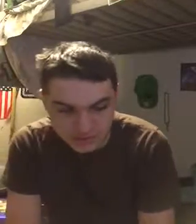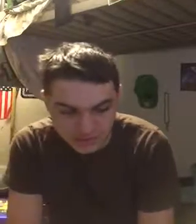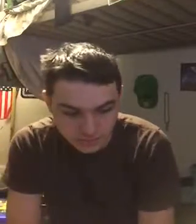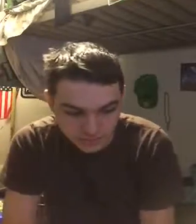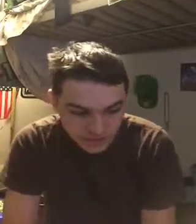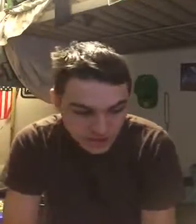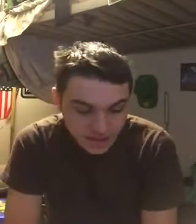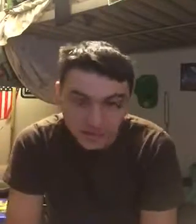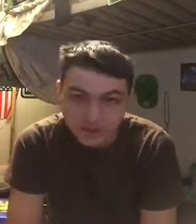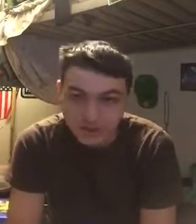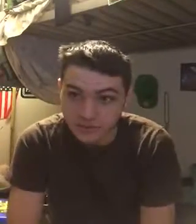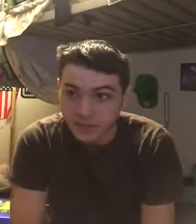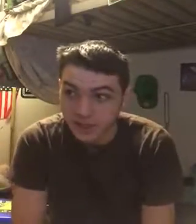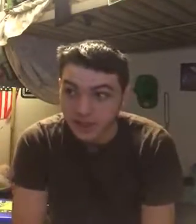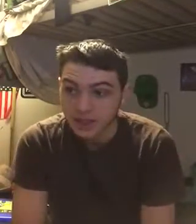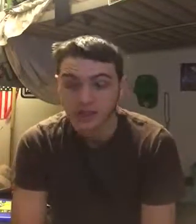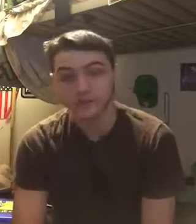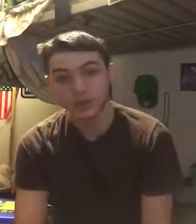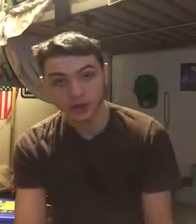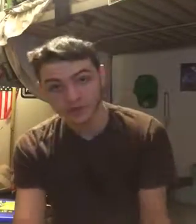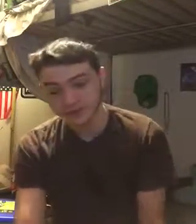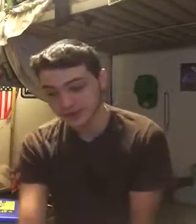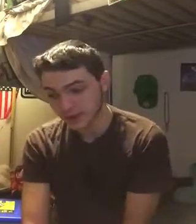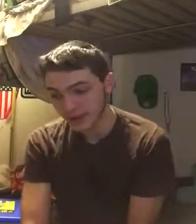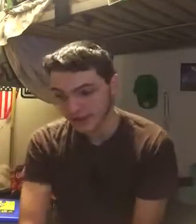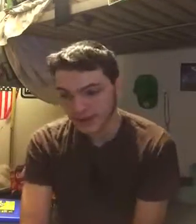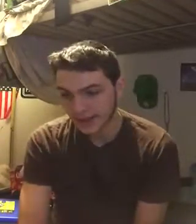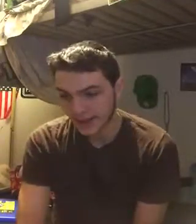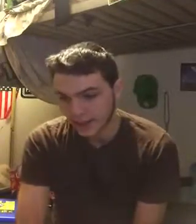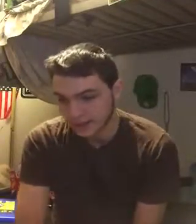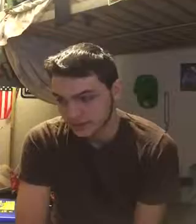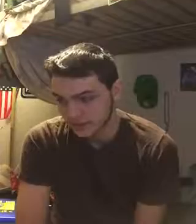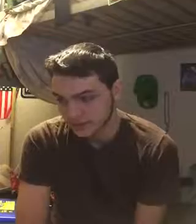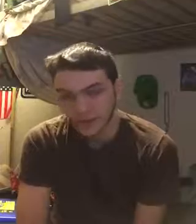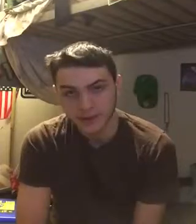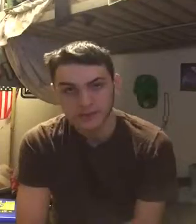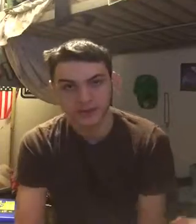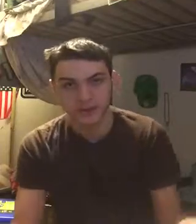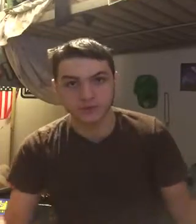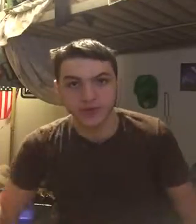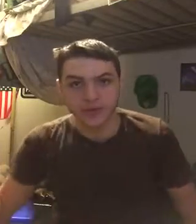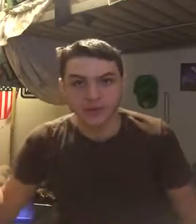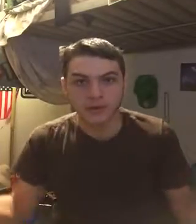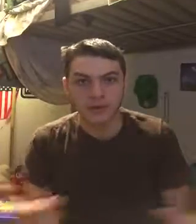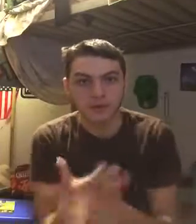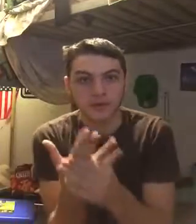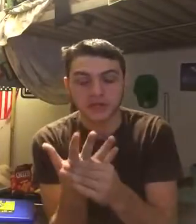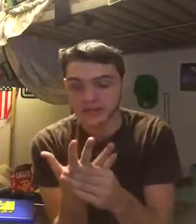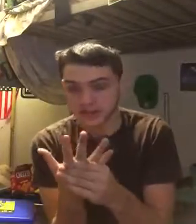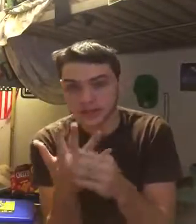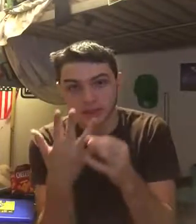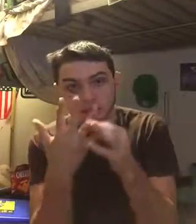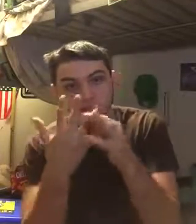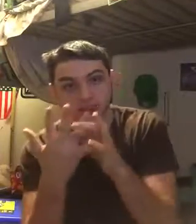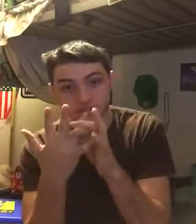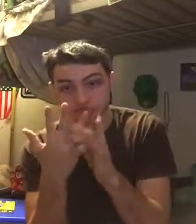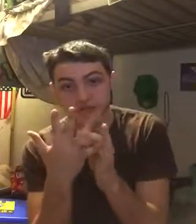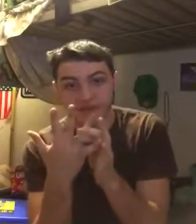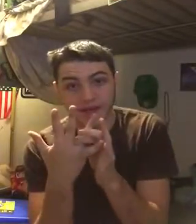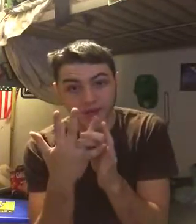for a championship give him a good offensive line and he might be able to win a ring because he should have had